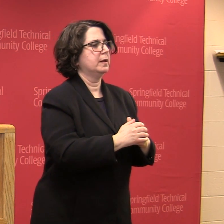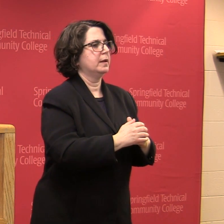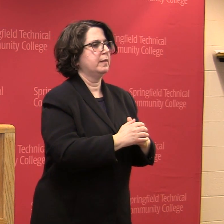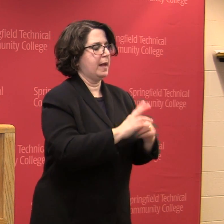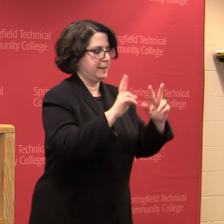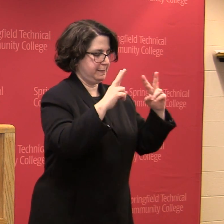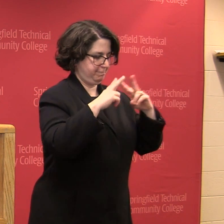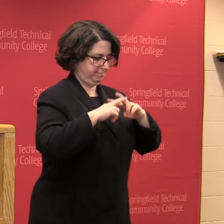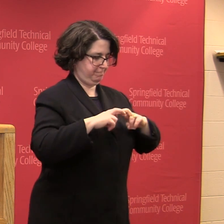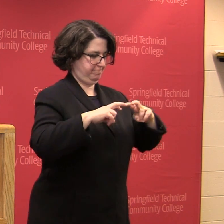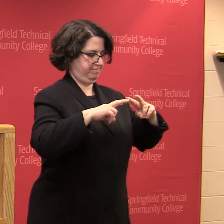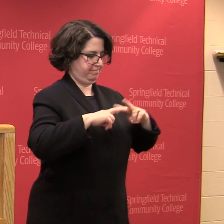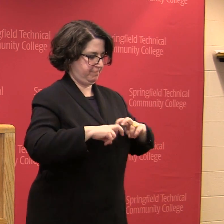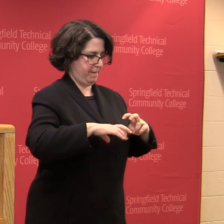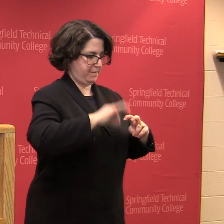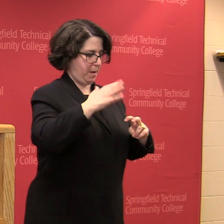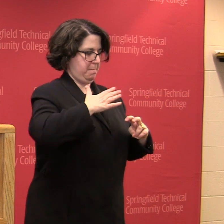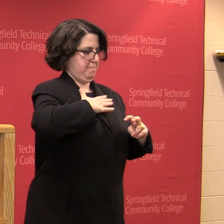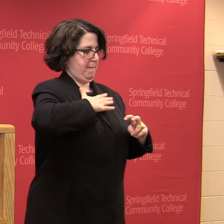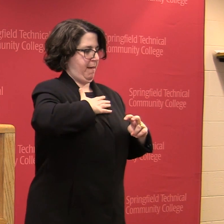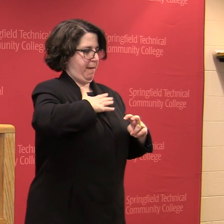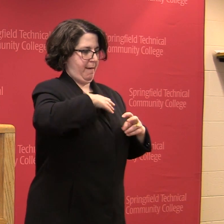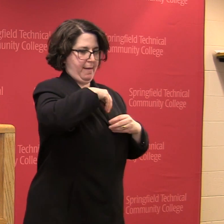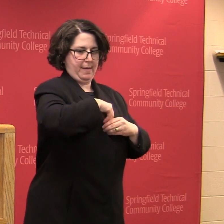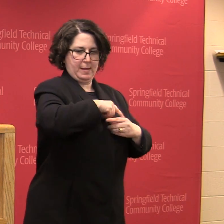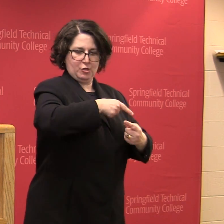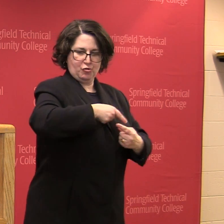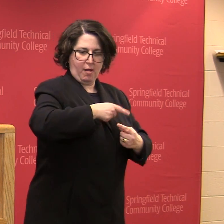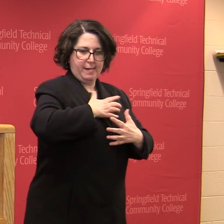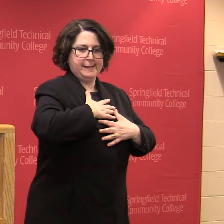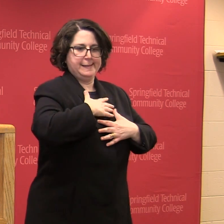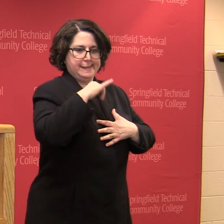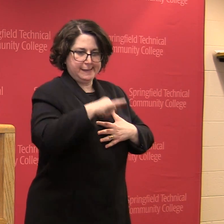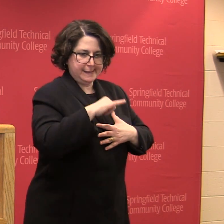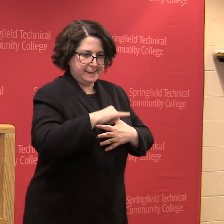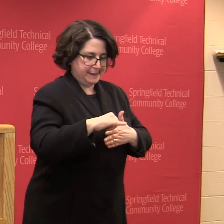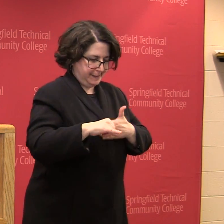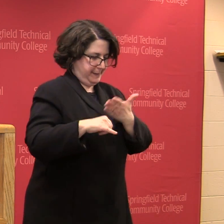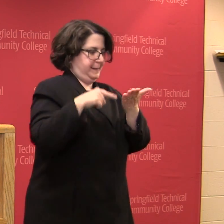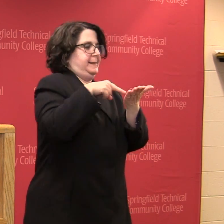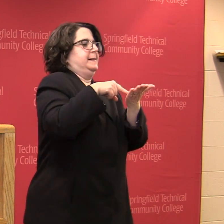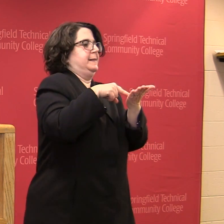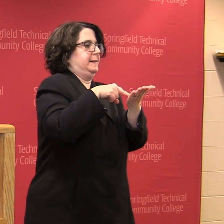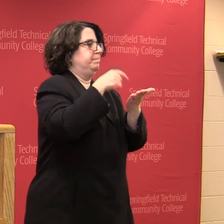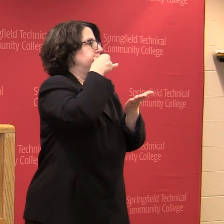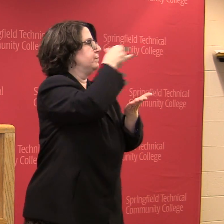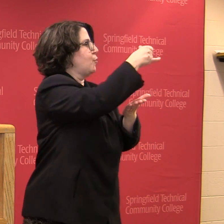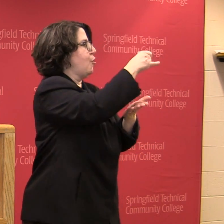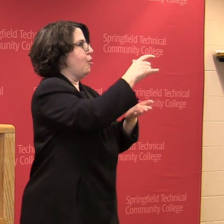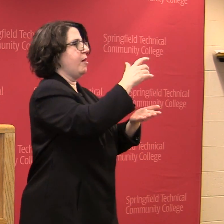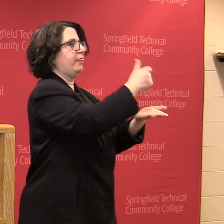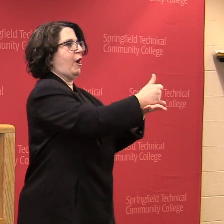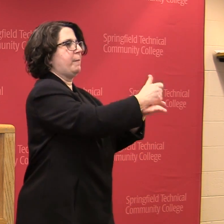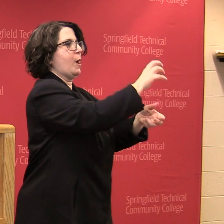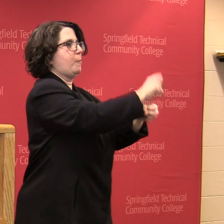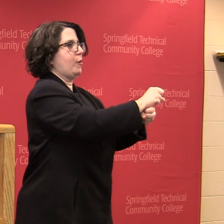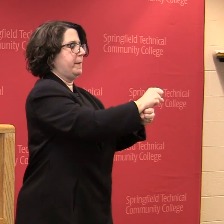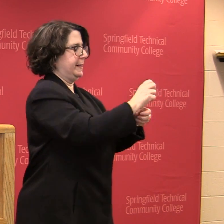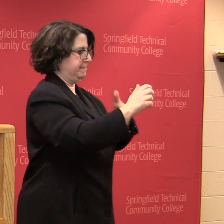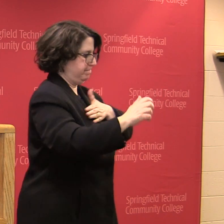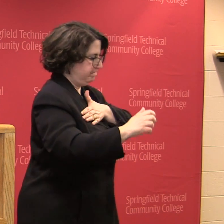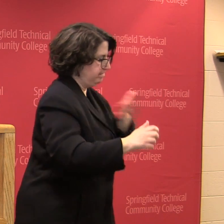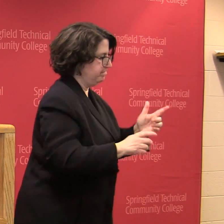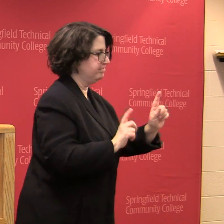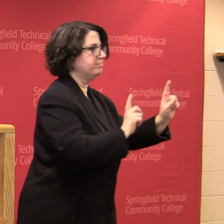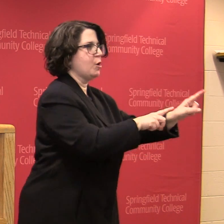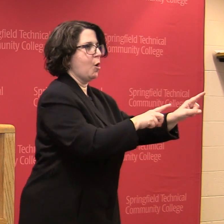were. I called, made a therapy appointment, and I actually went to it for the first time. I started learning